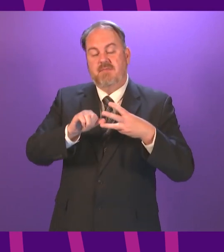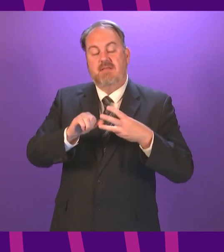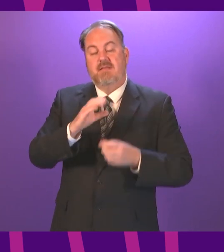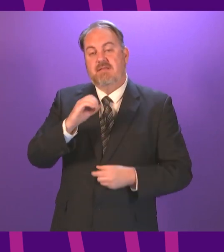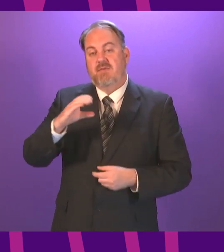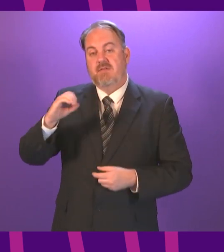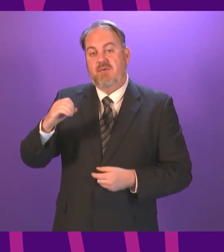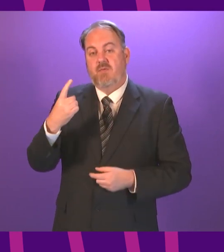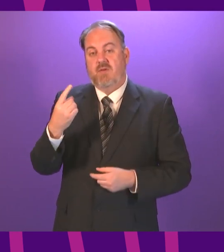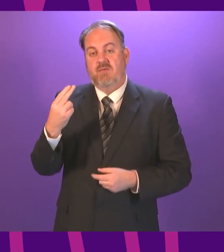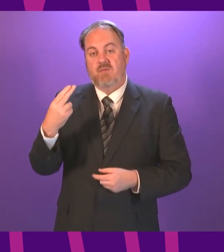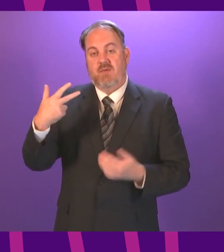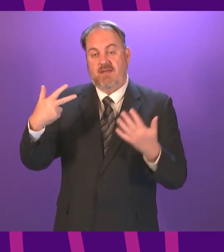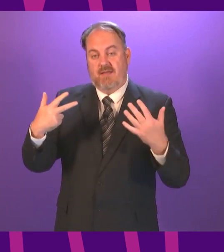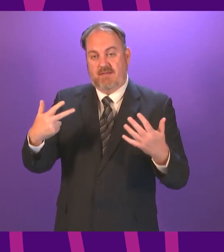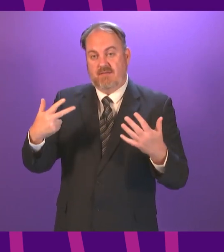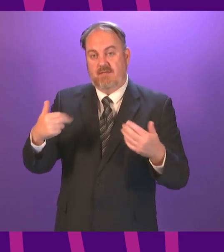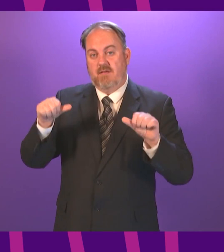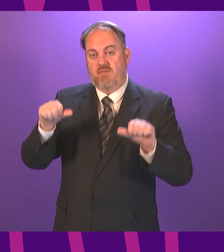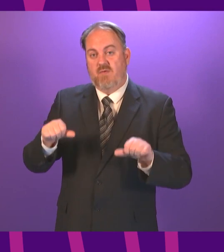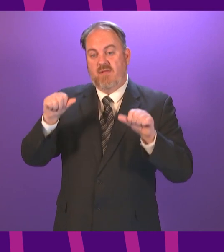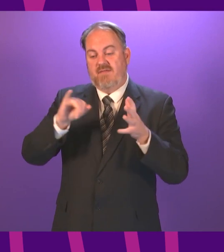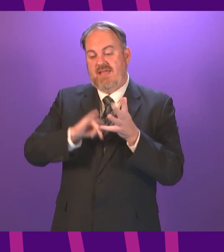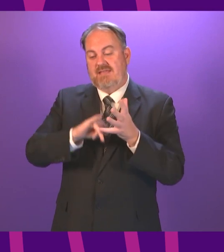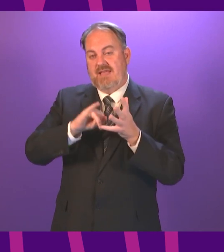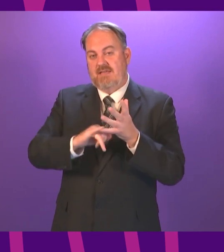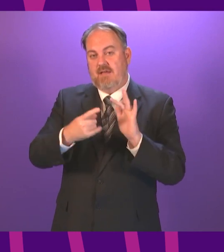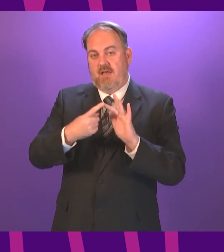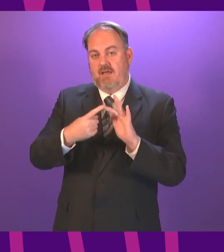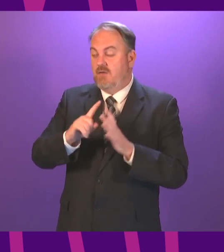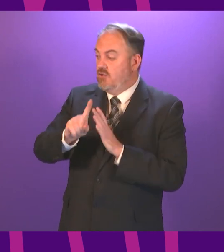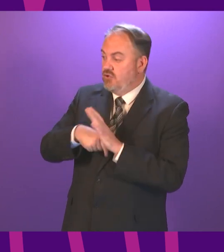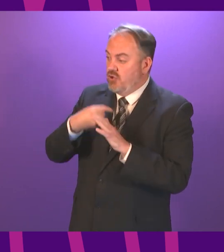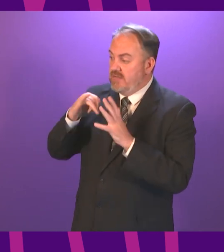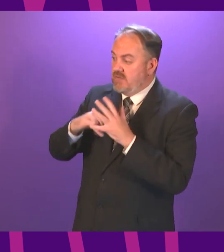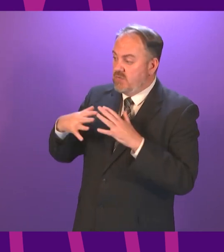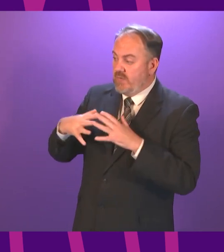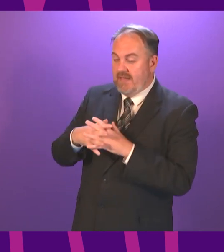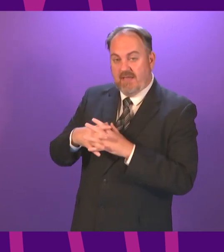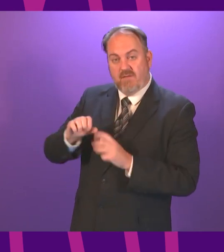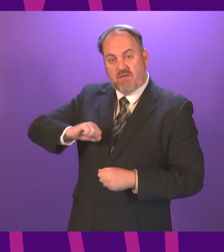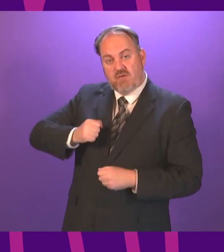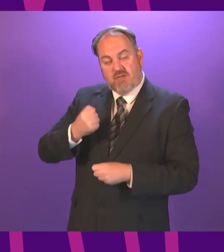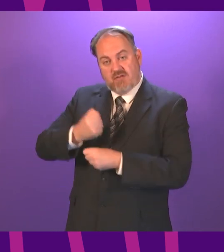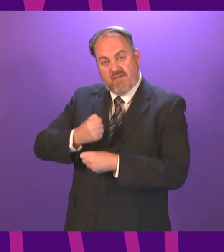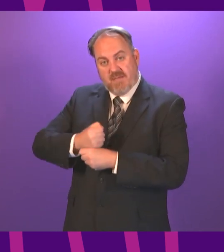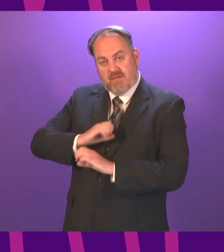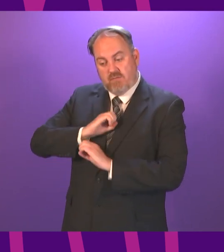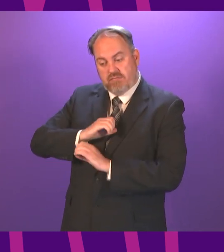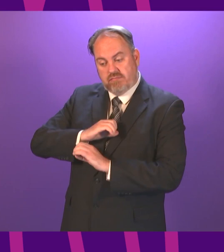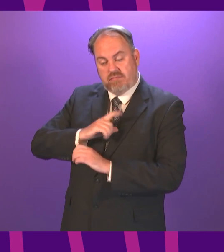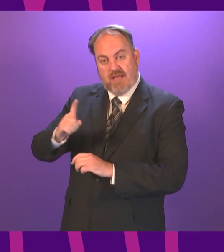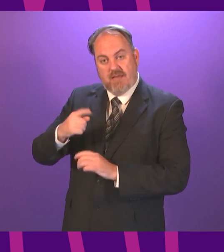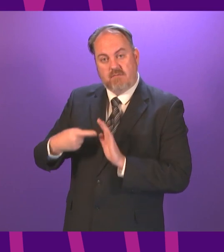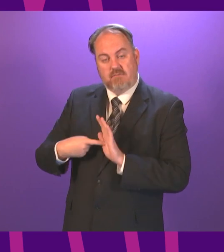00128 on approval of an SSI. I ask John Swinney, on behalf of the Scottish Government, to speak to and move the